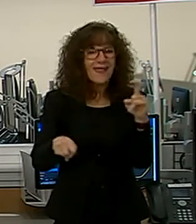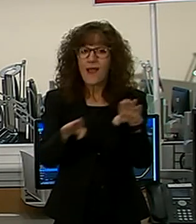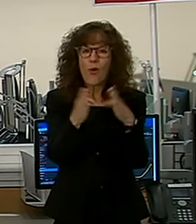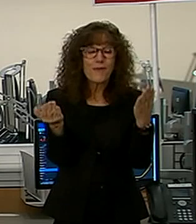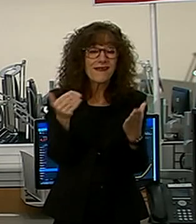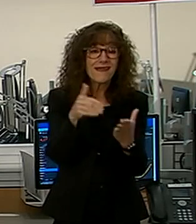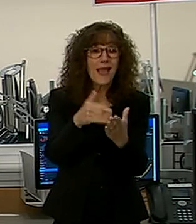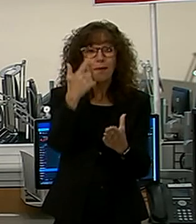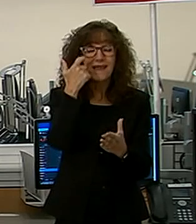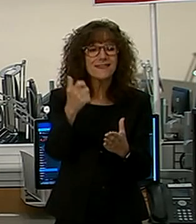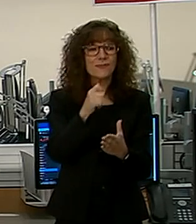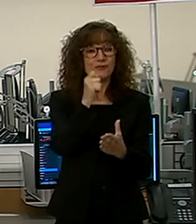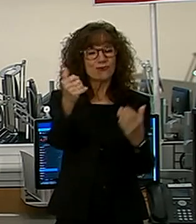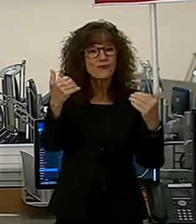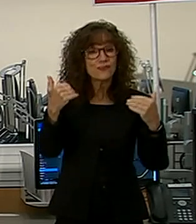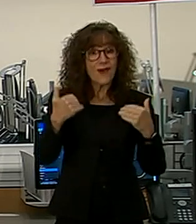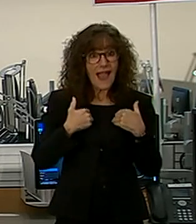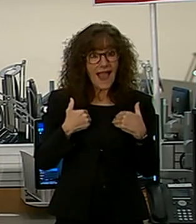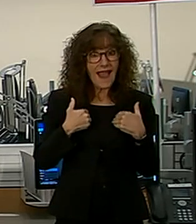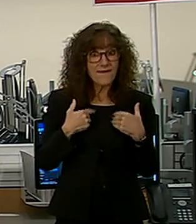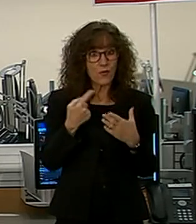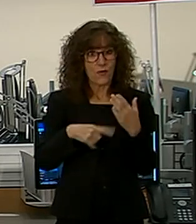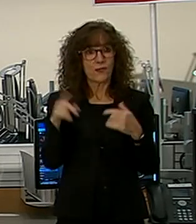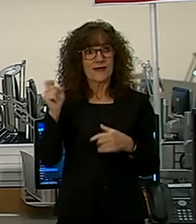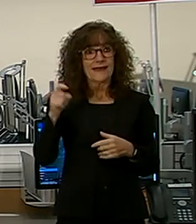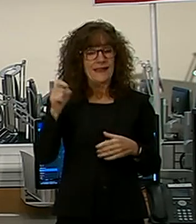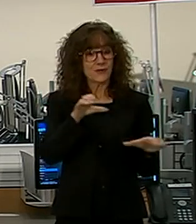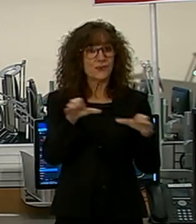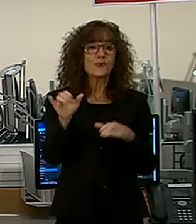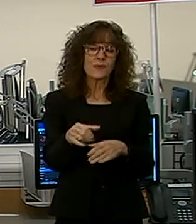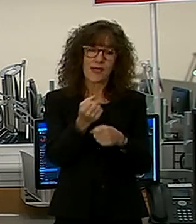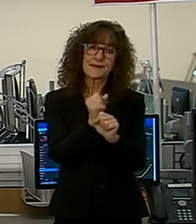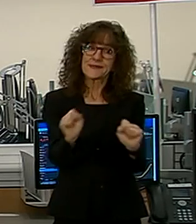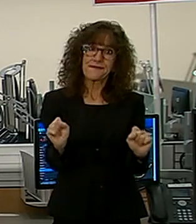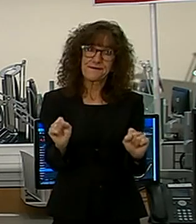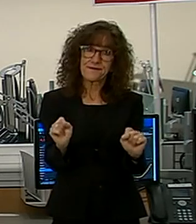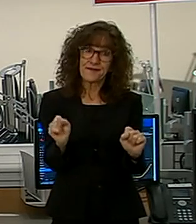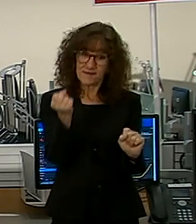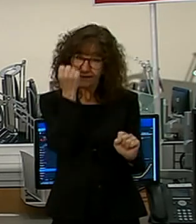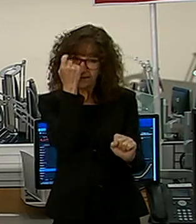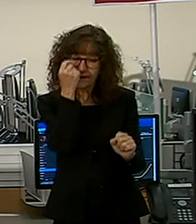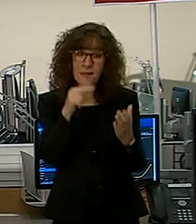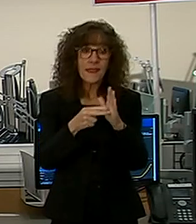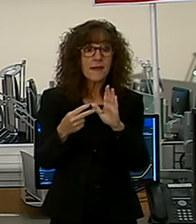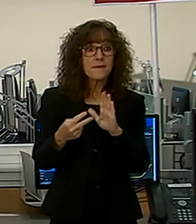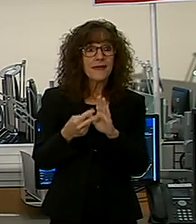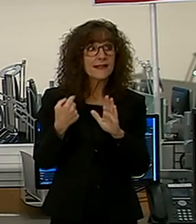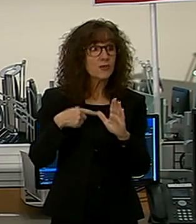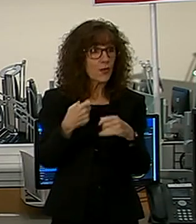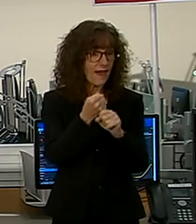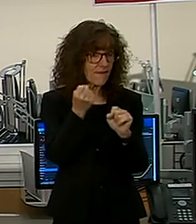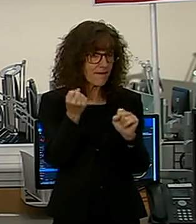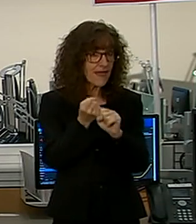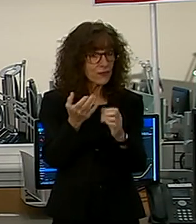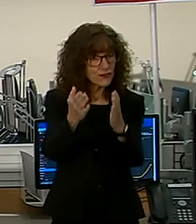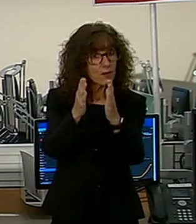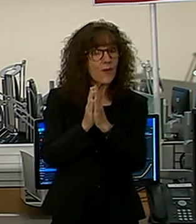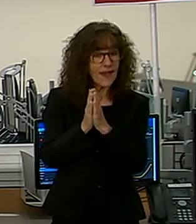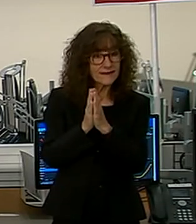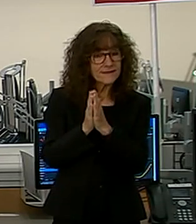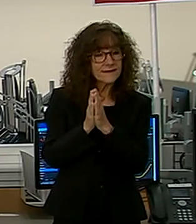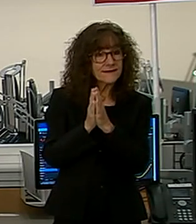because we don't have the resources that we need to do so safely. What this means is that we have made certain requests